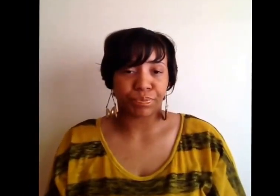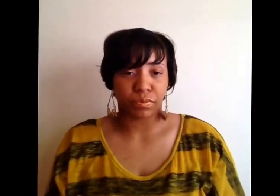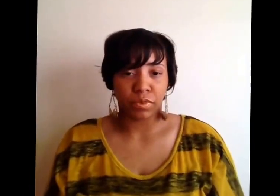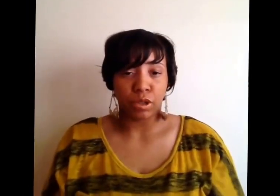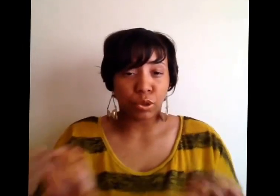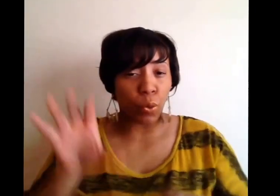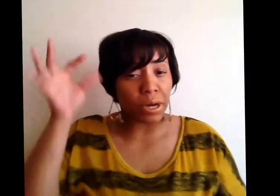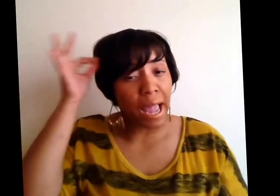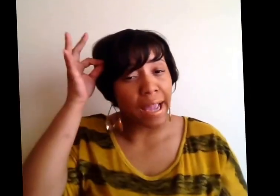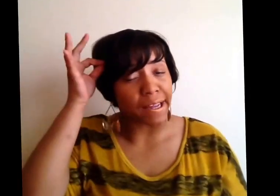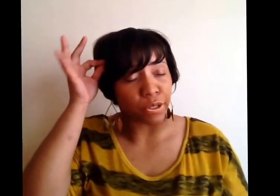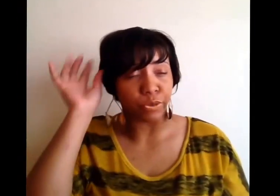Don't hear.